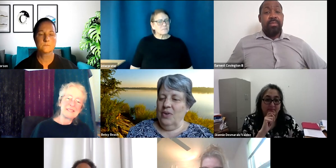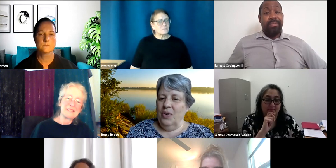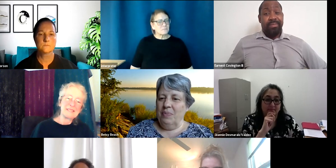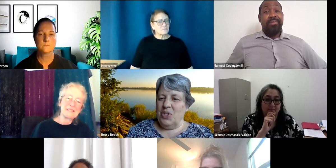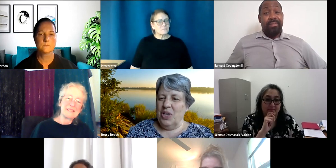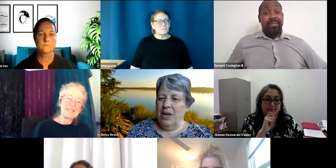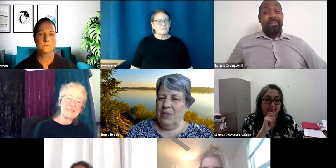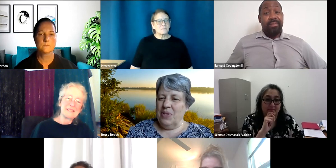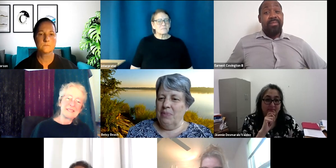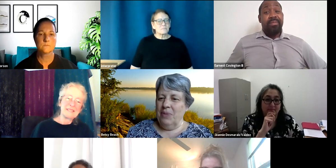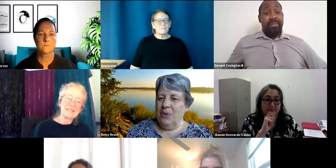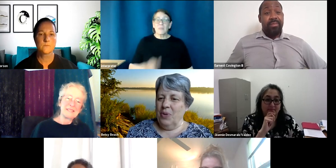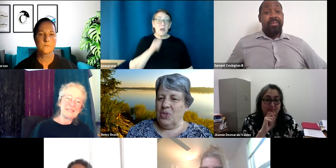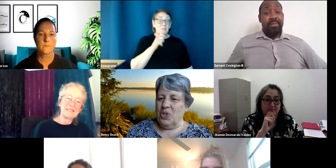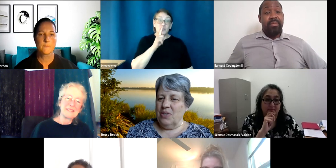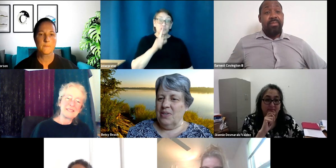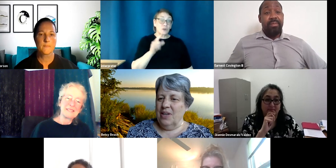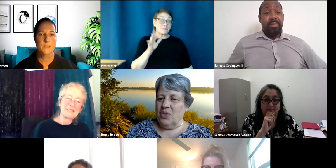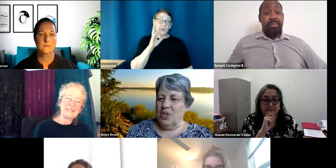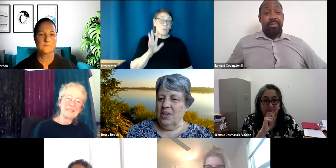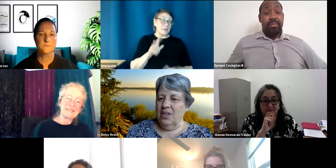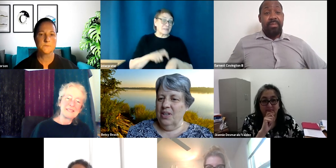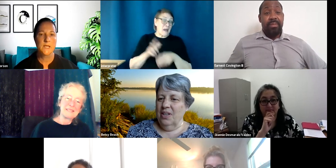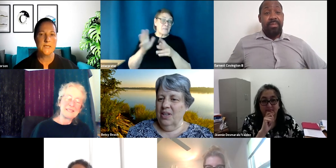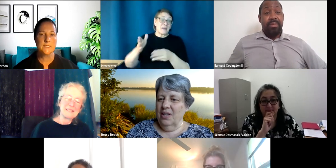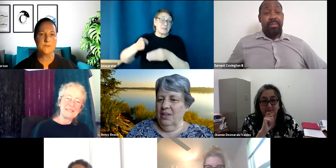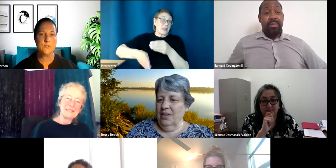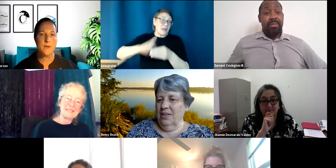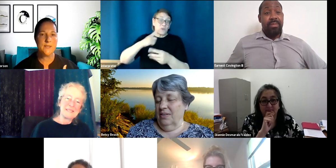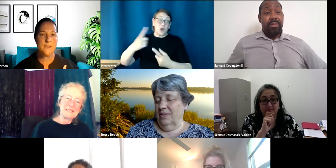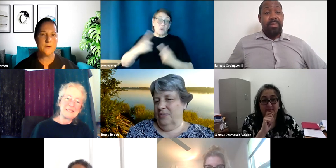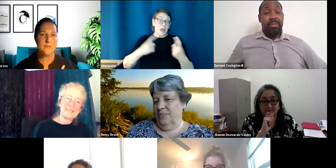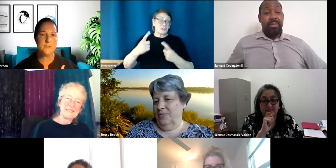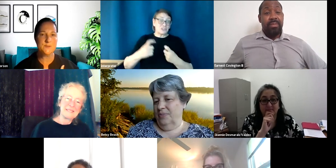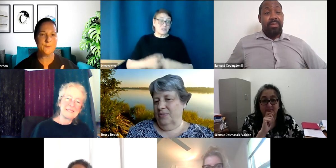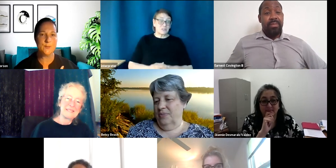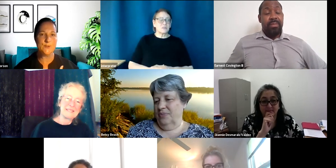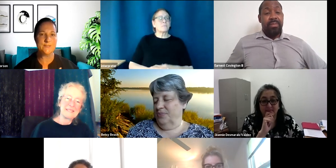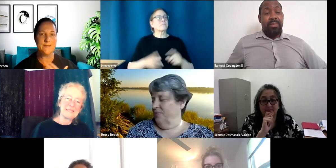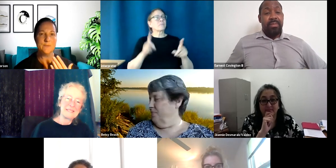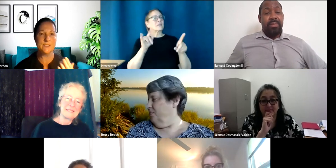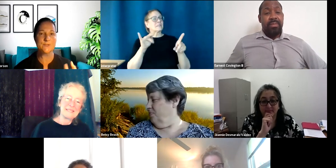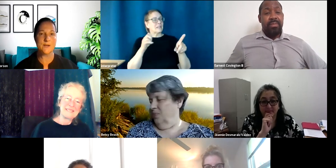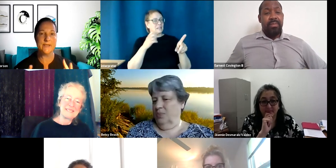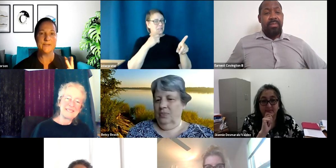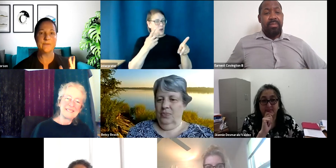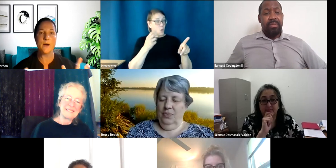don't know how much time there's going to be for questions actually. Yes. So my thought is when you're 10 minutes are kind of